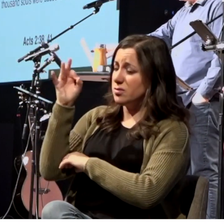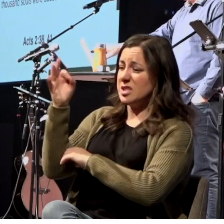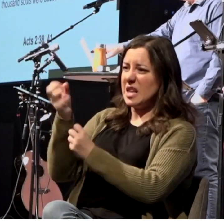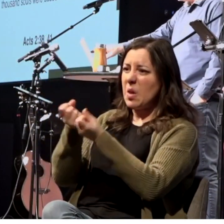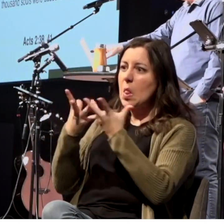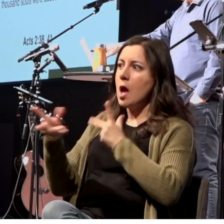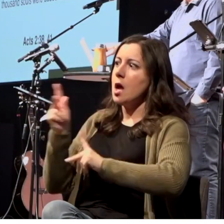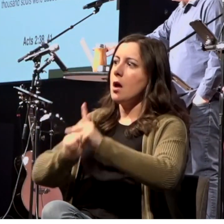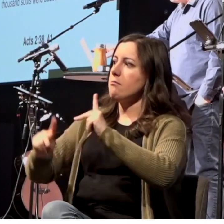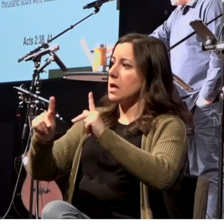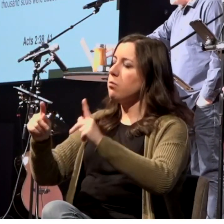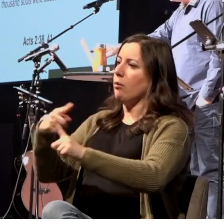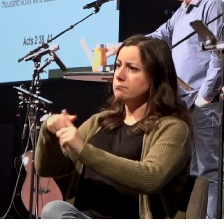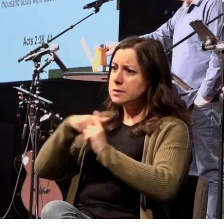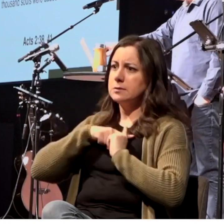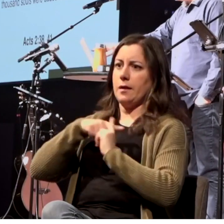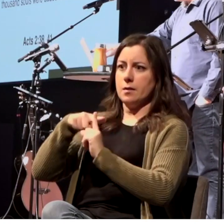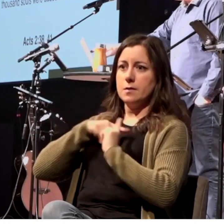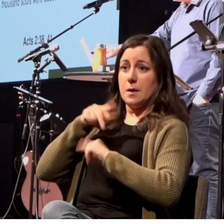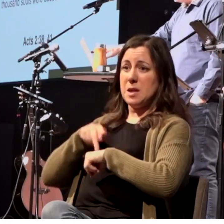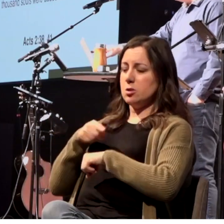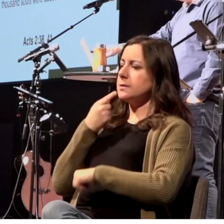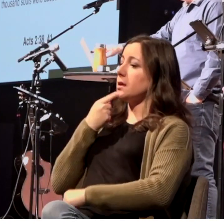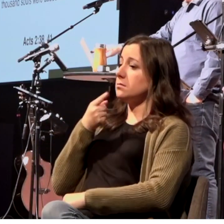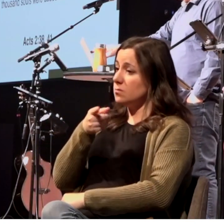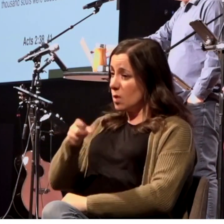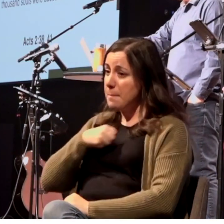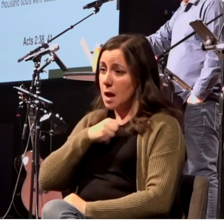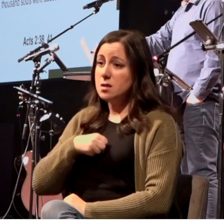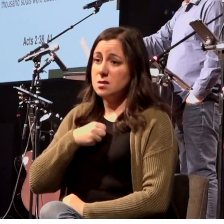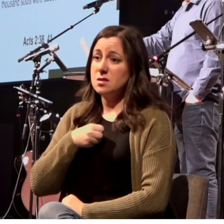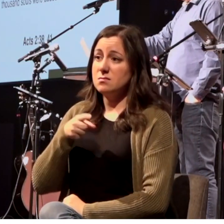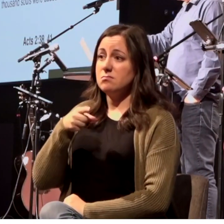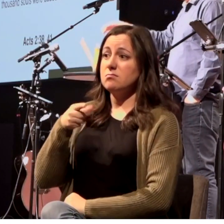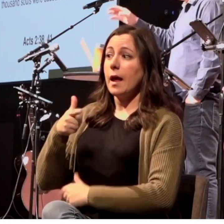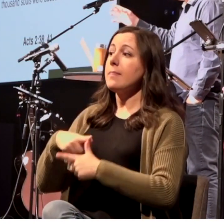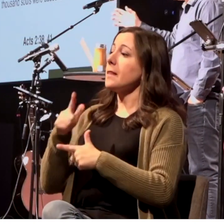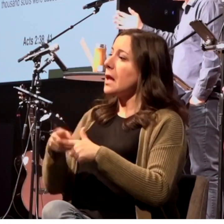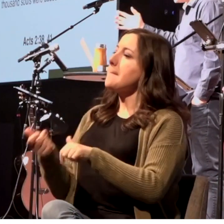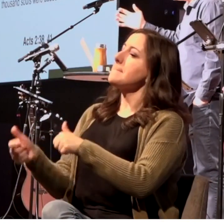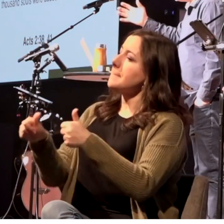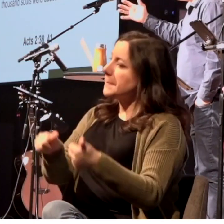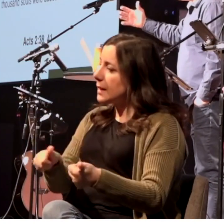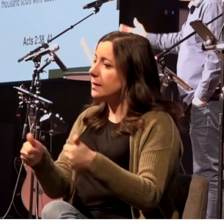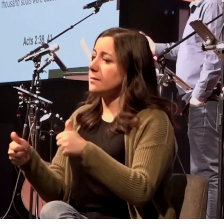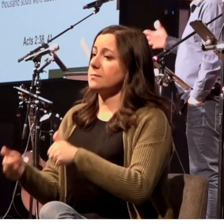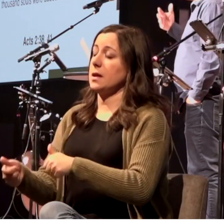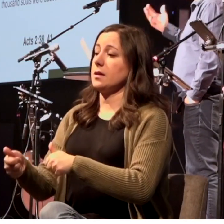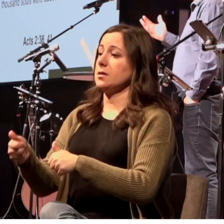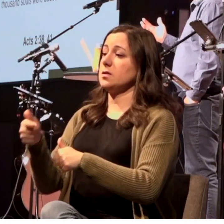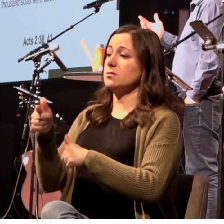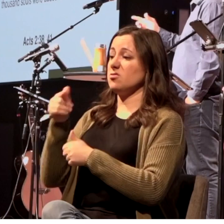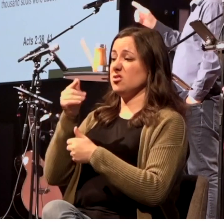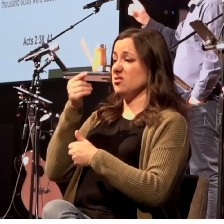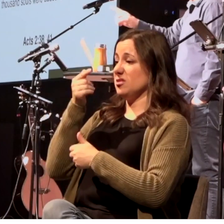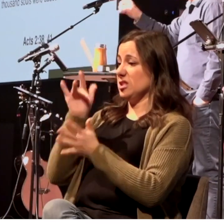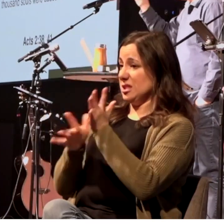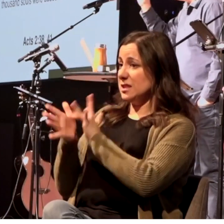said to them repent and let every one of you be baptized in the name of Jesus Christ for the remission of sins and you shall